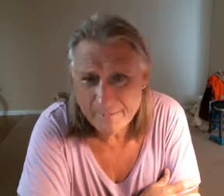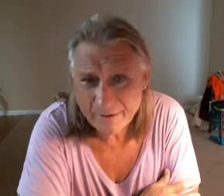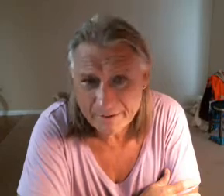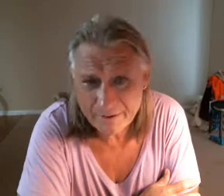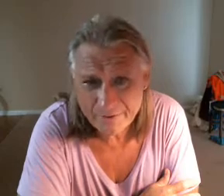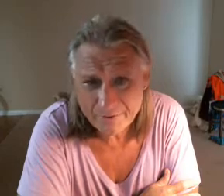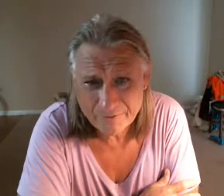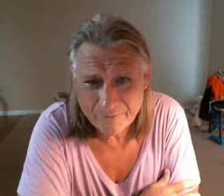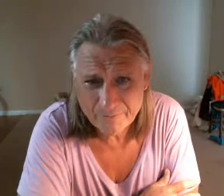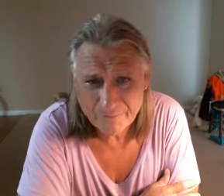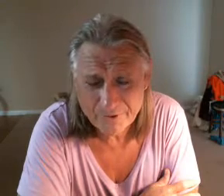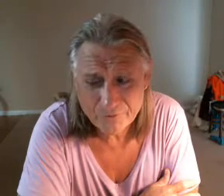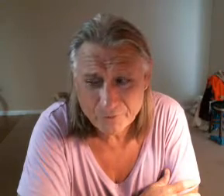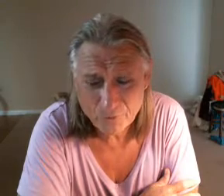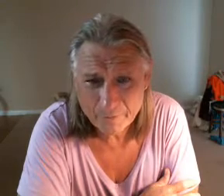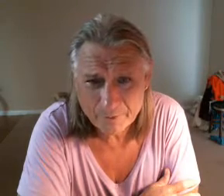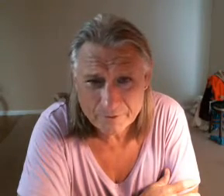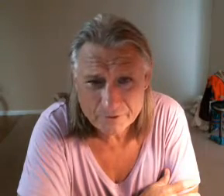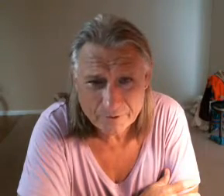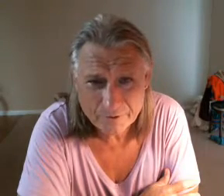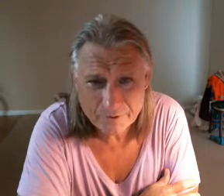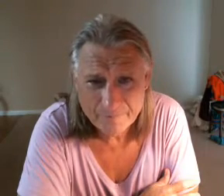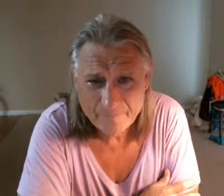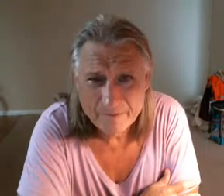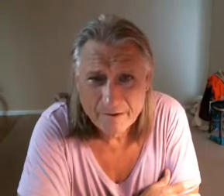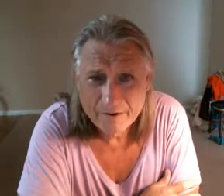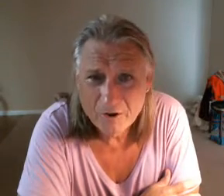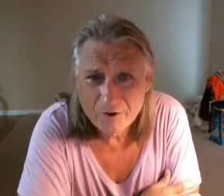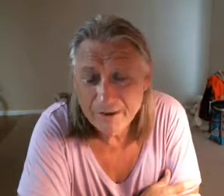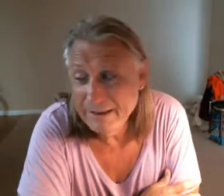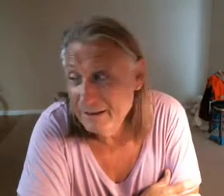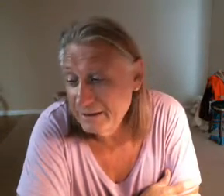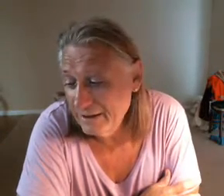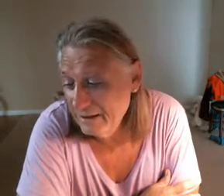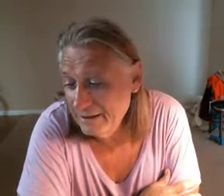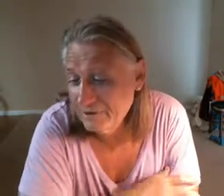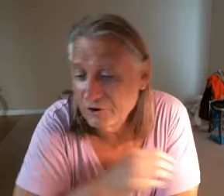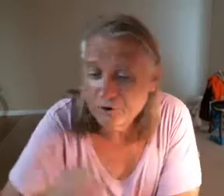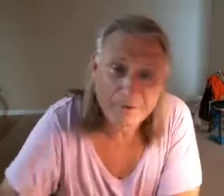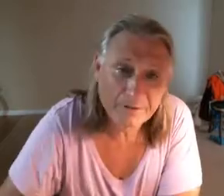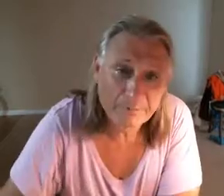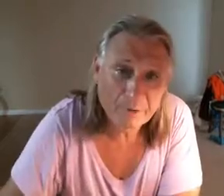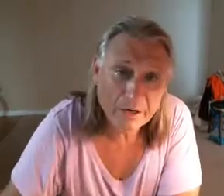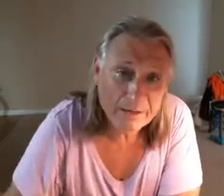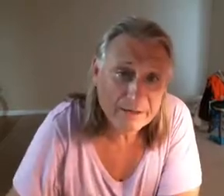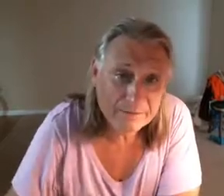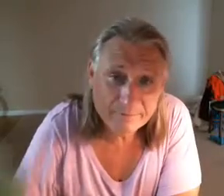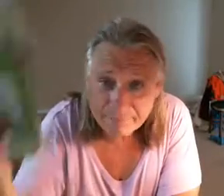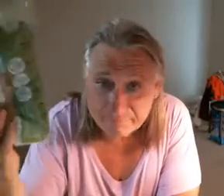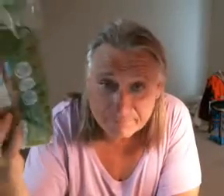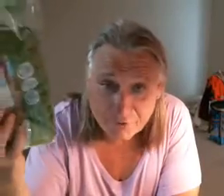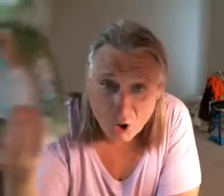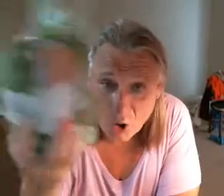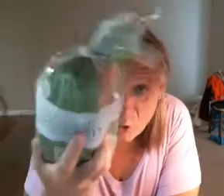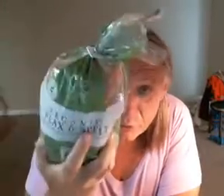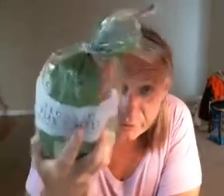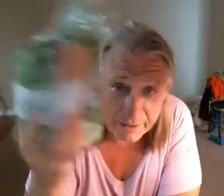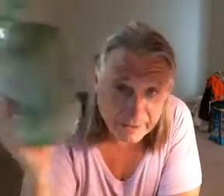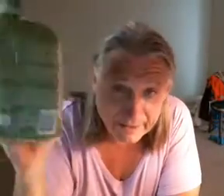medication to control my blood sugar you know you eat you eat a little bit of bread toast eggs